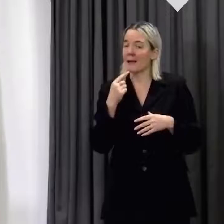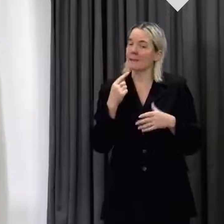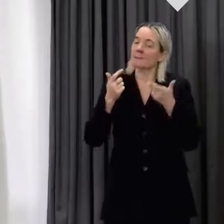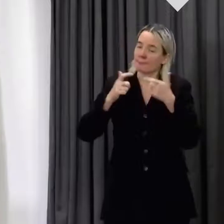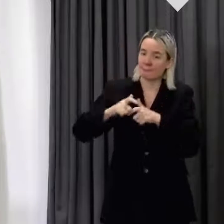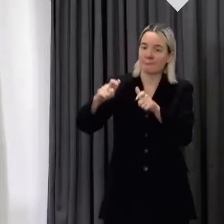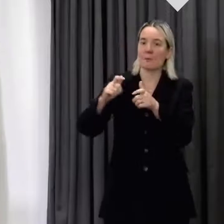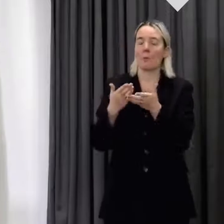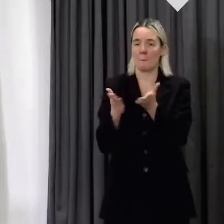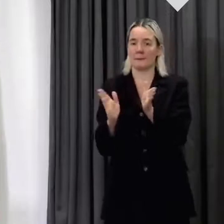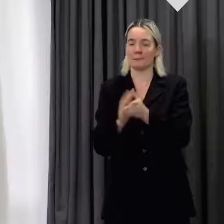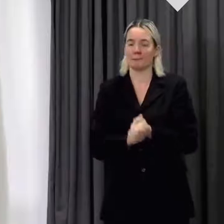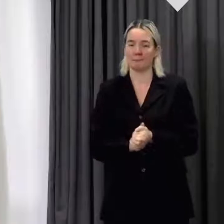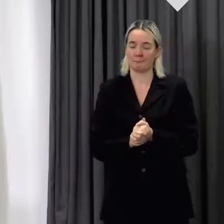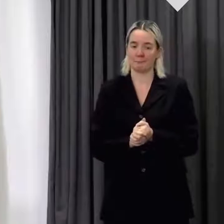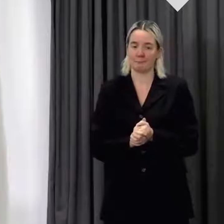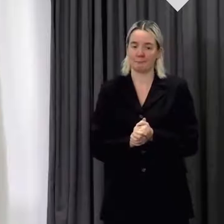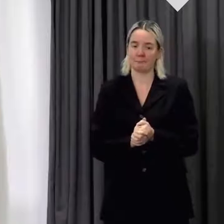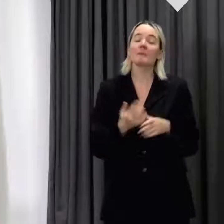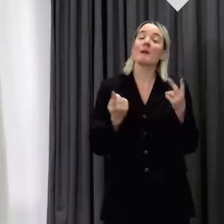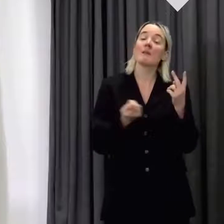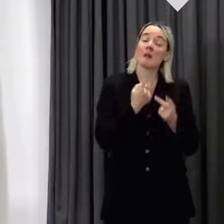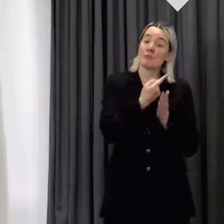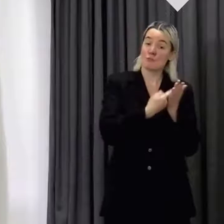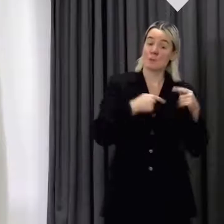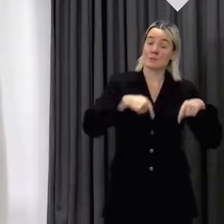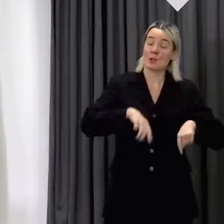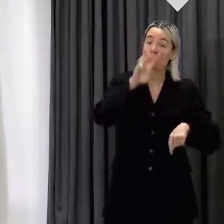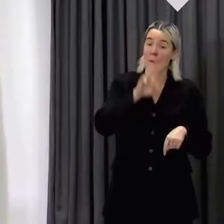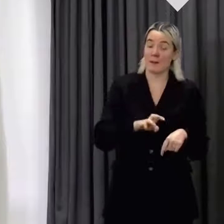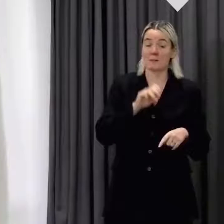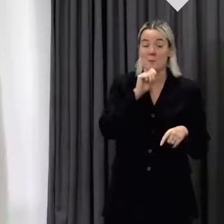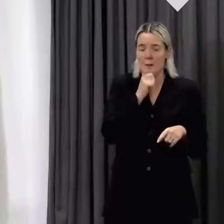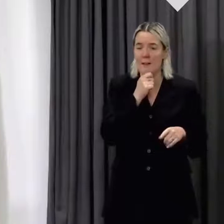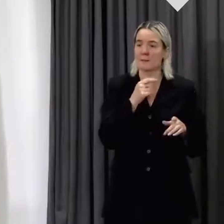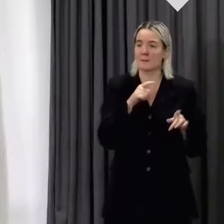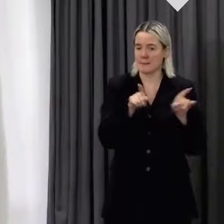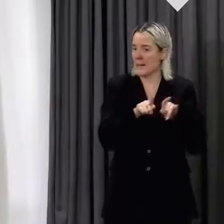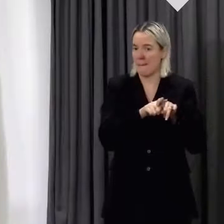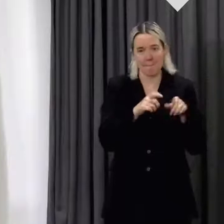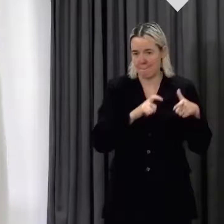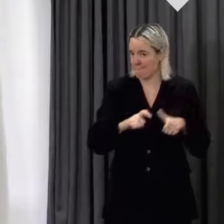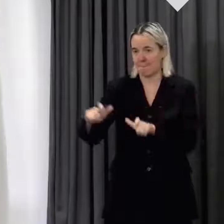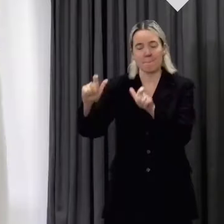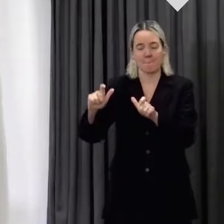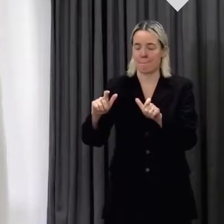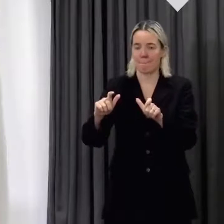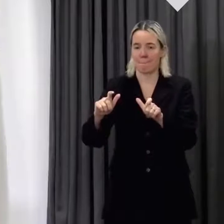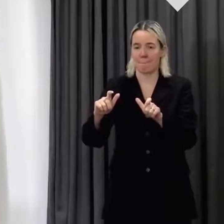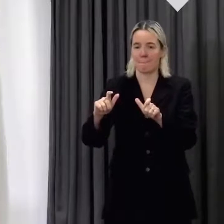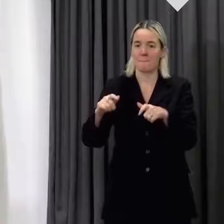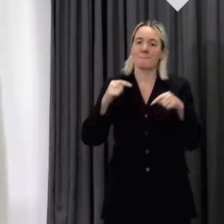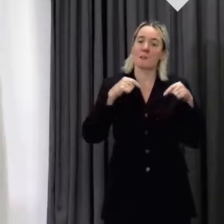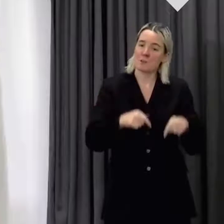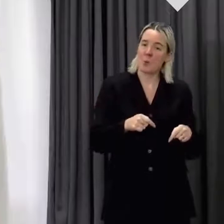The rest of the national measures we have in Wales will remain the same as they are today. There will be no changes to extended